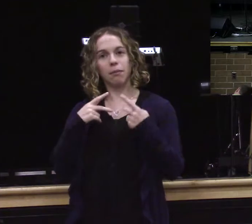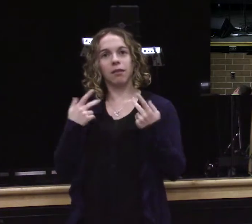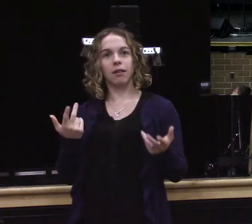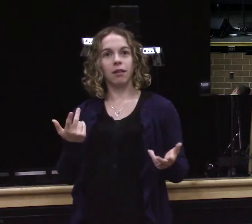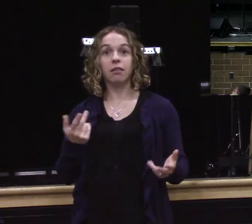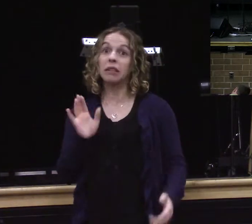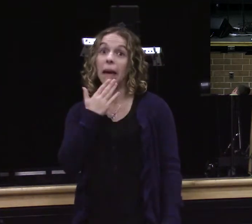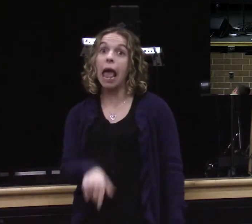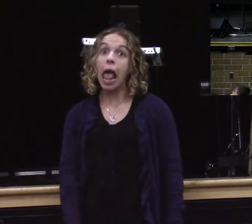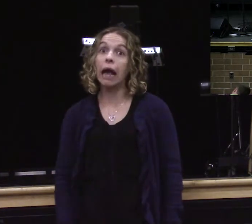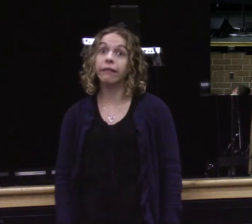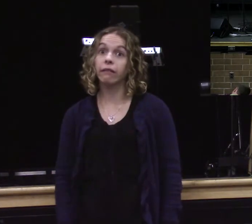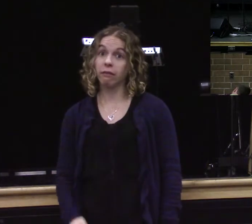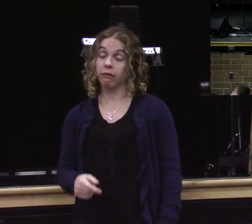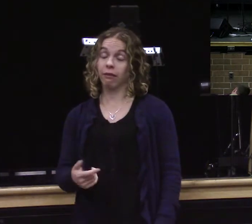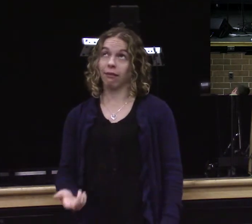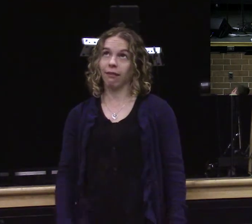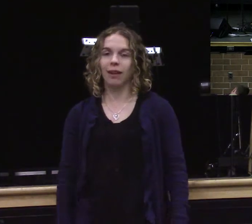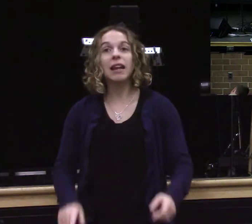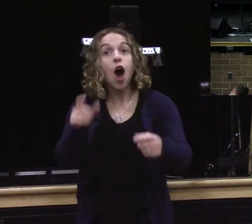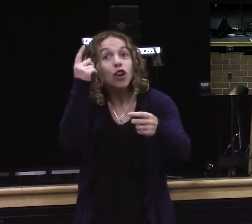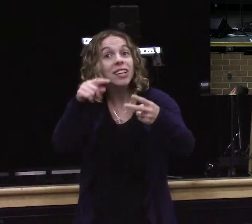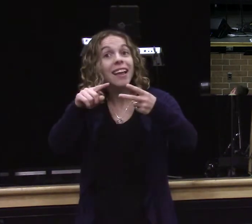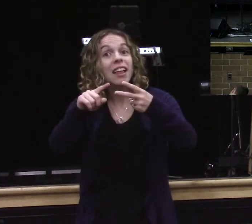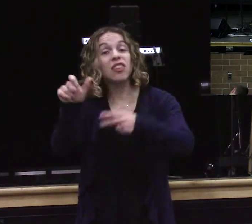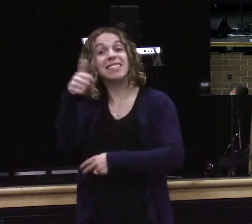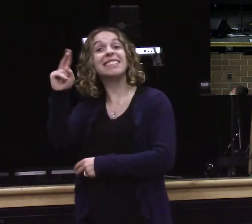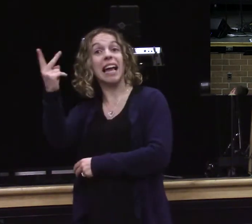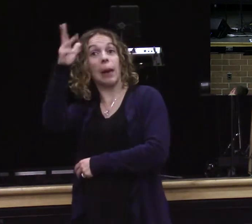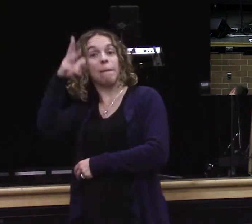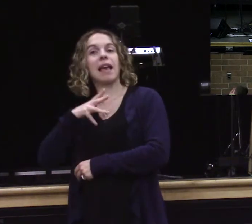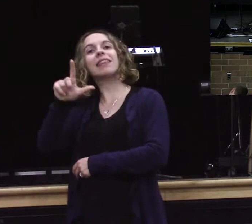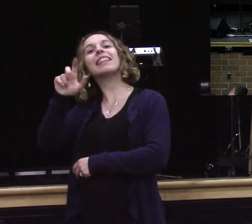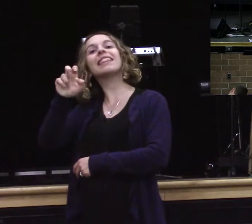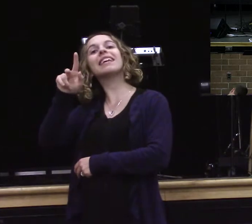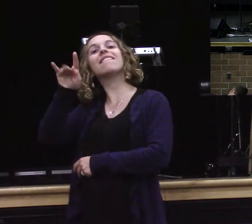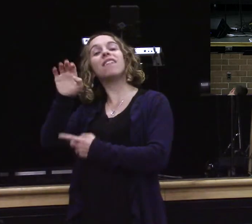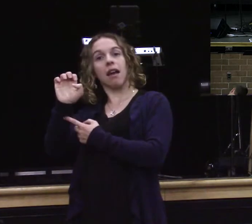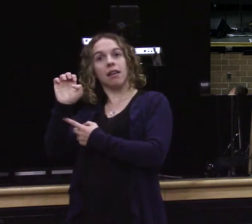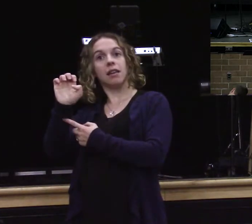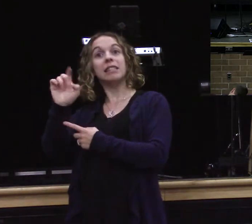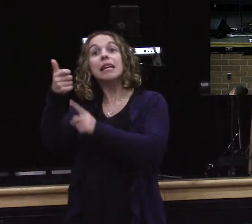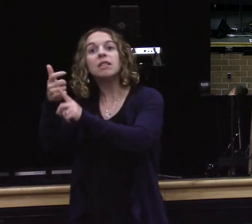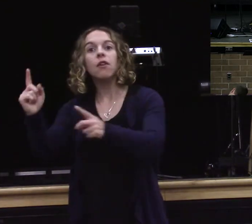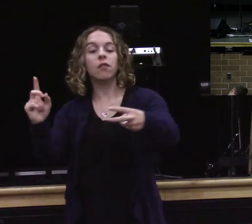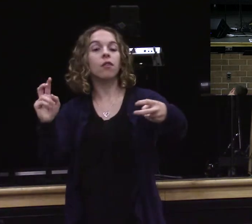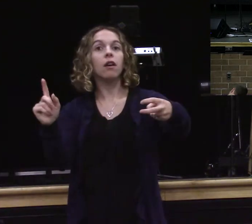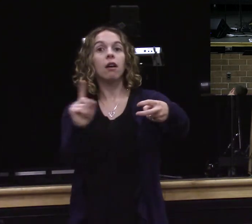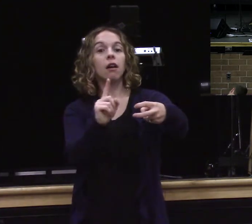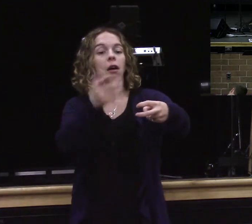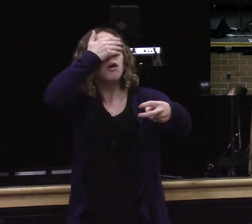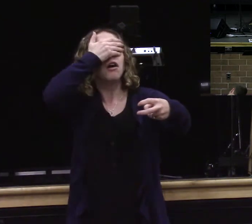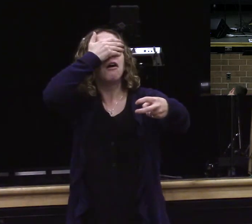Everybody say that's bad. That's bad. Now the Levite didn't train himself to have a hard heart. He just had